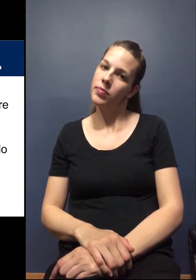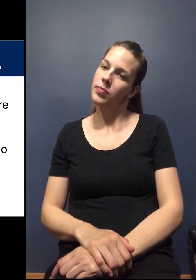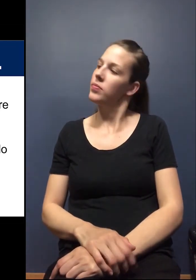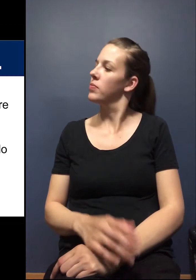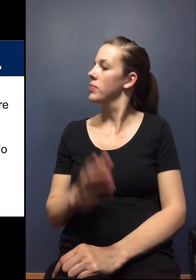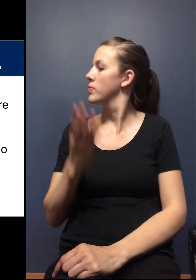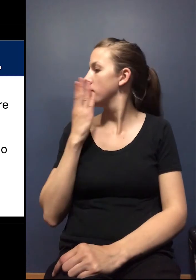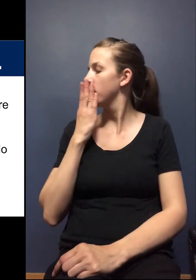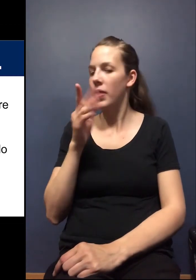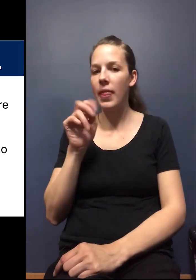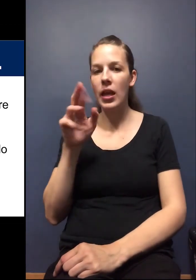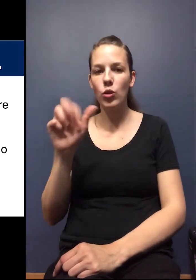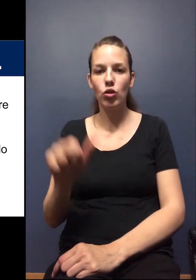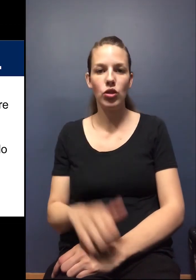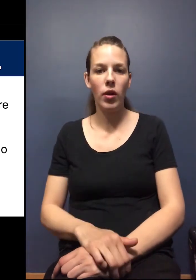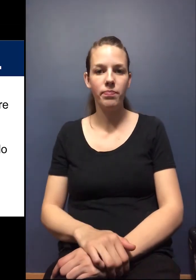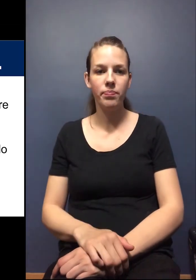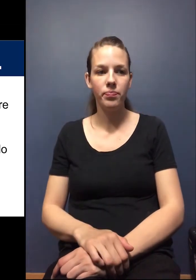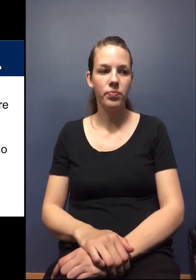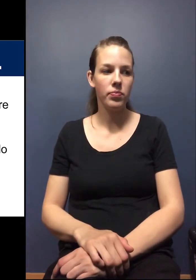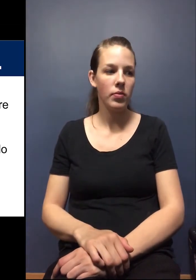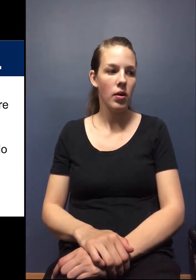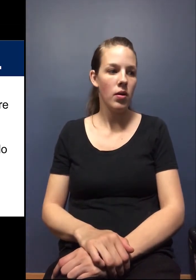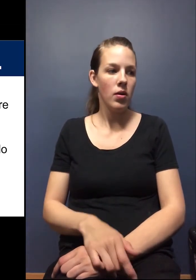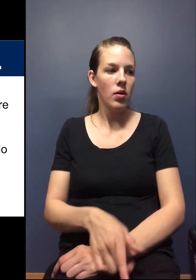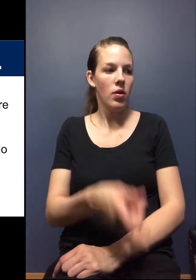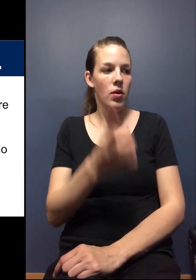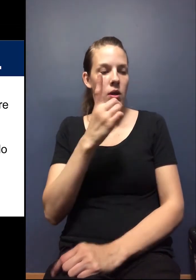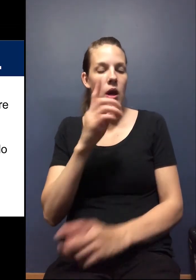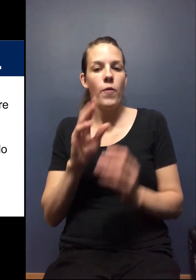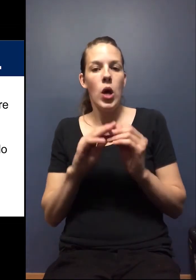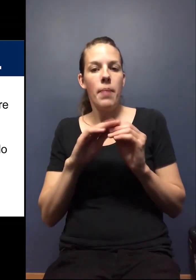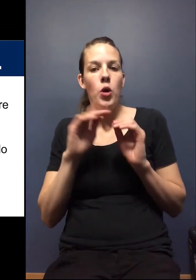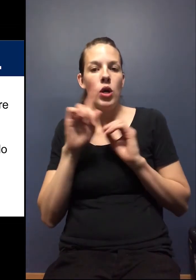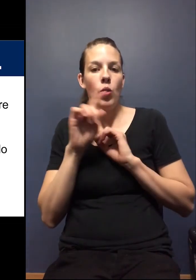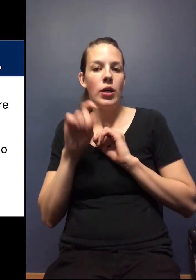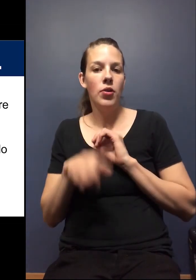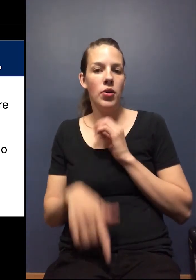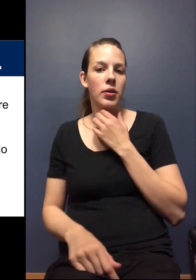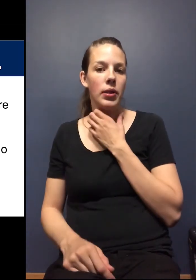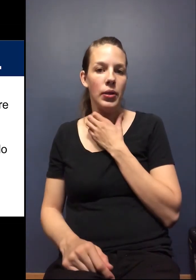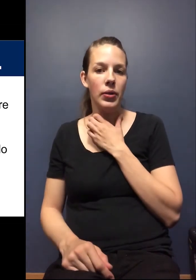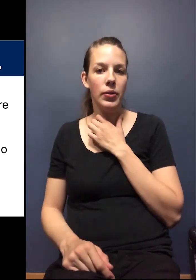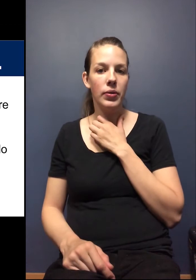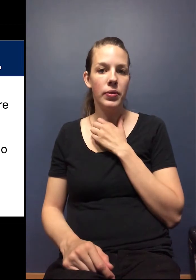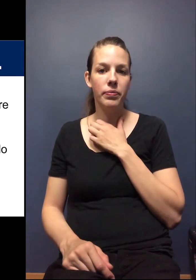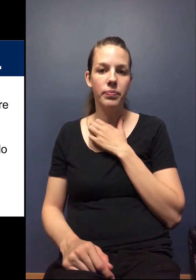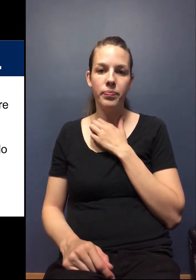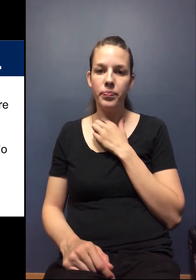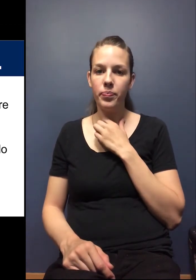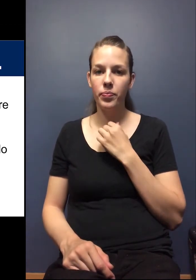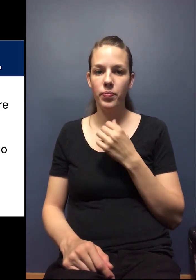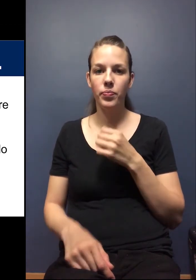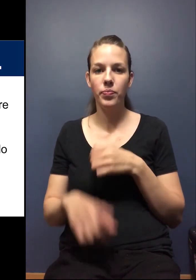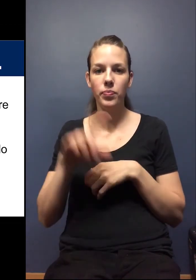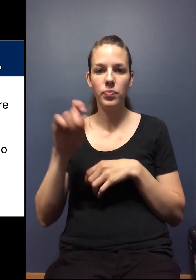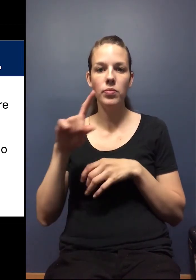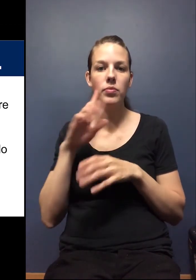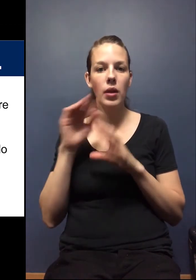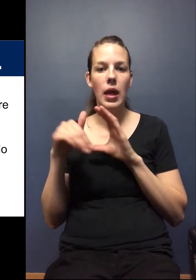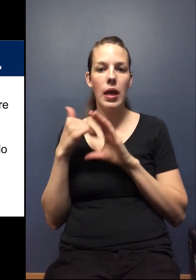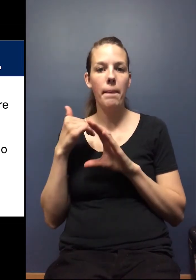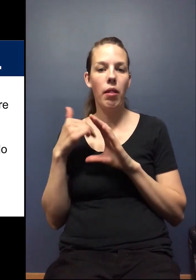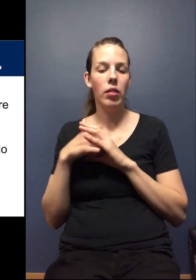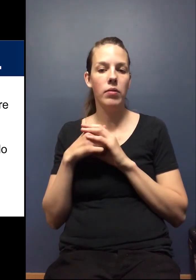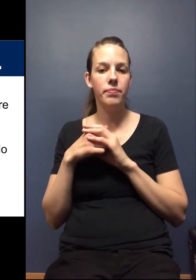Thank you, Trisha. I have one more question. And this is a question that was